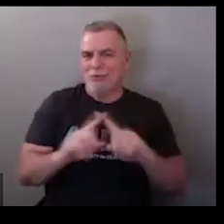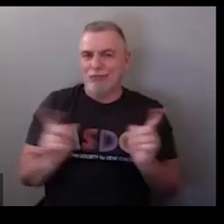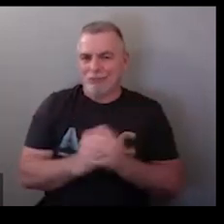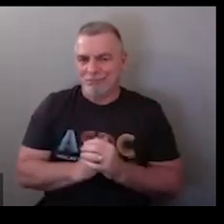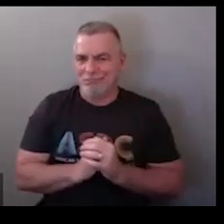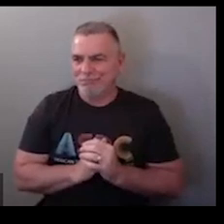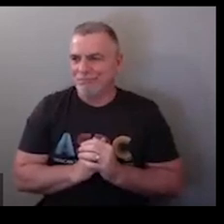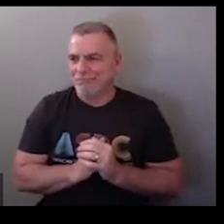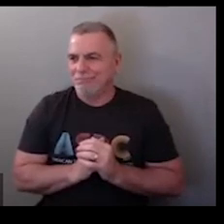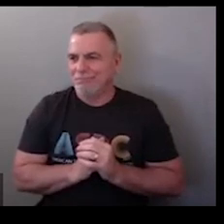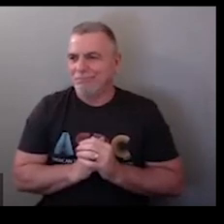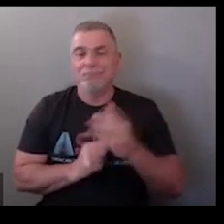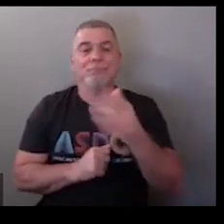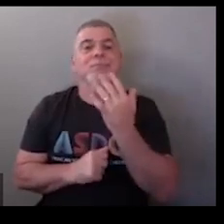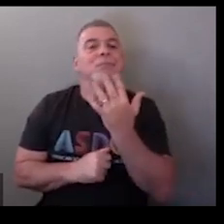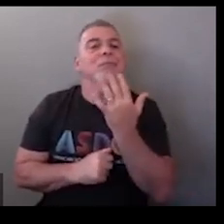pencil or pen